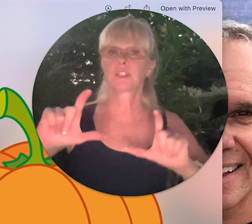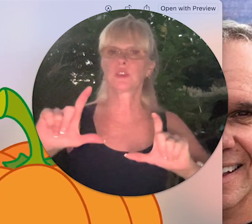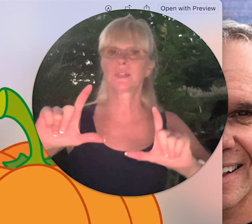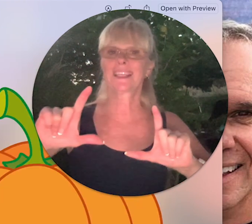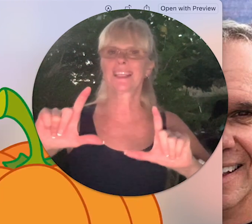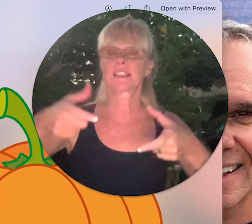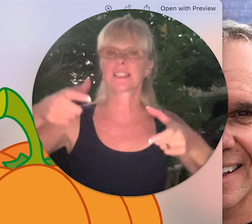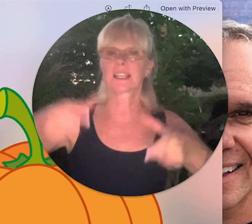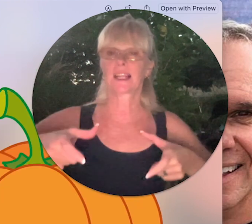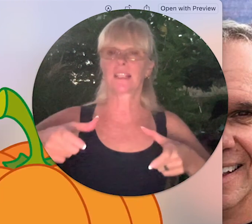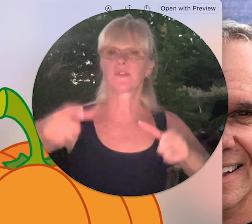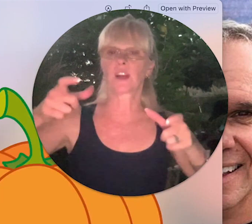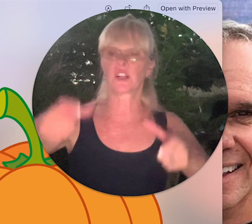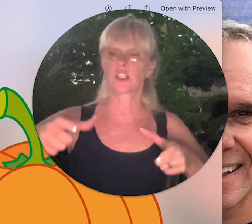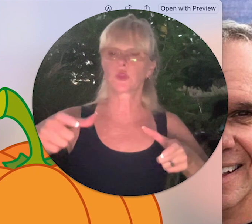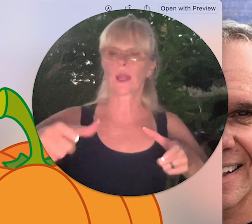using this as a classifier a tray